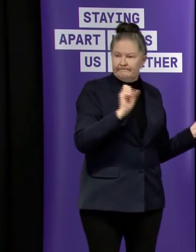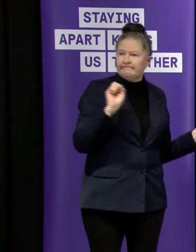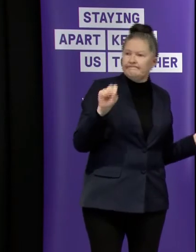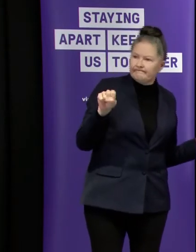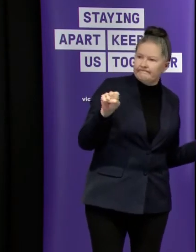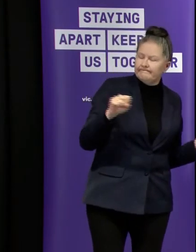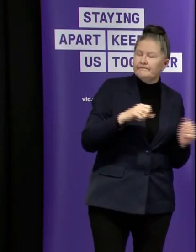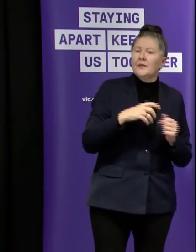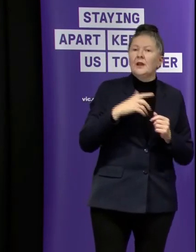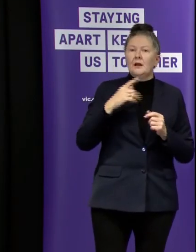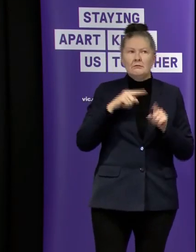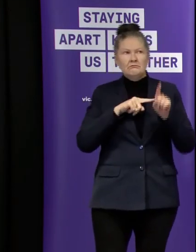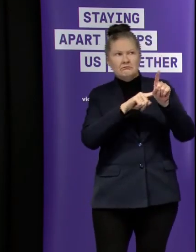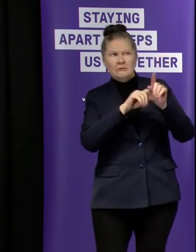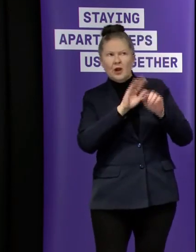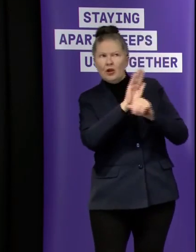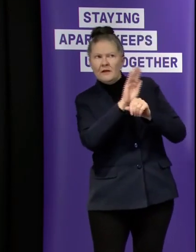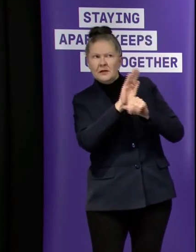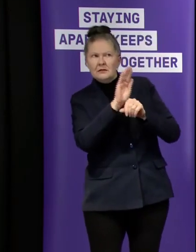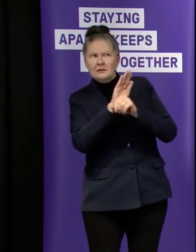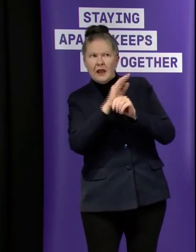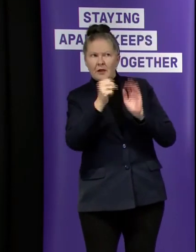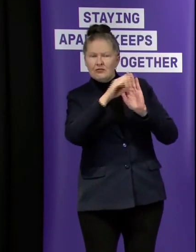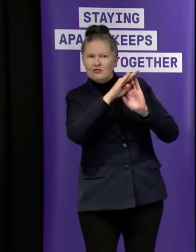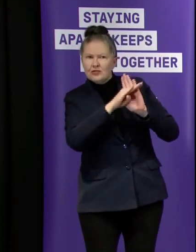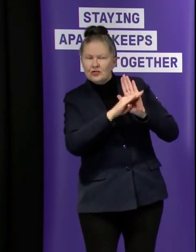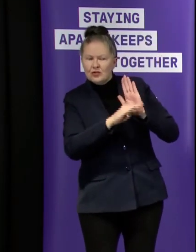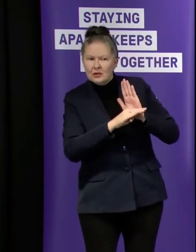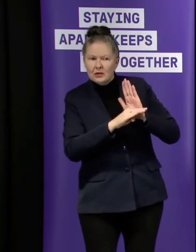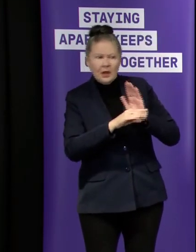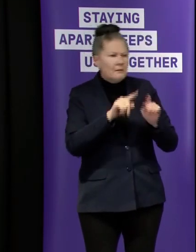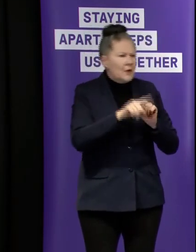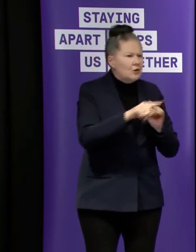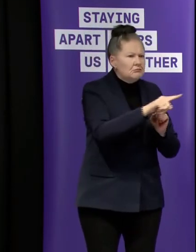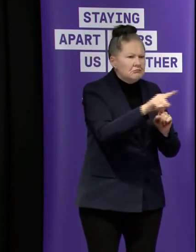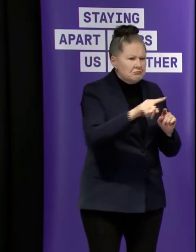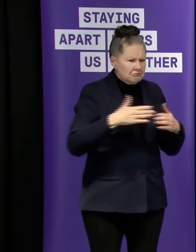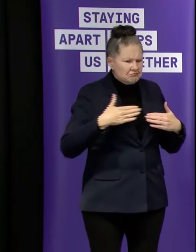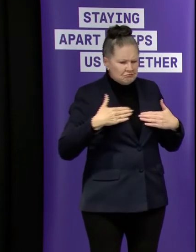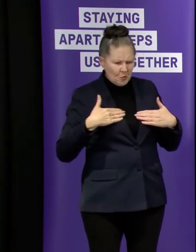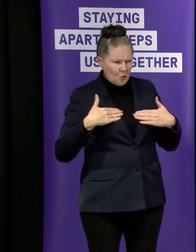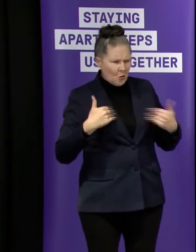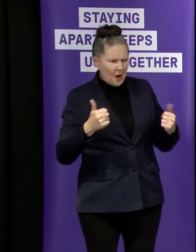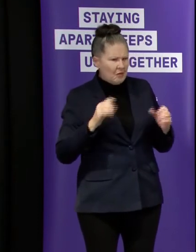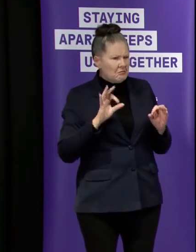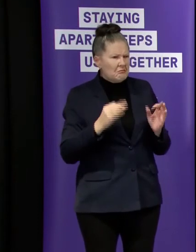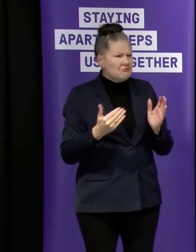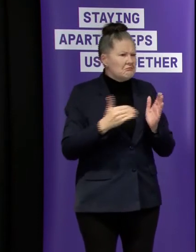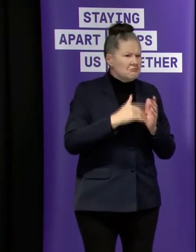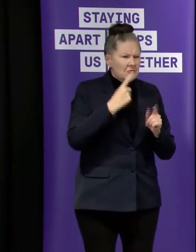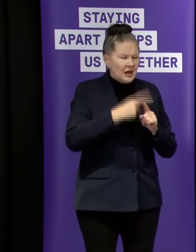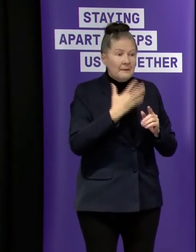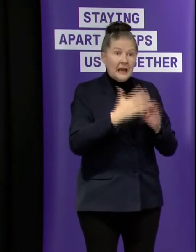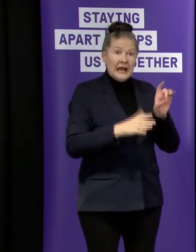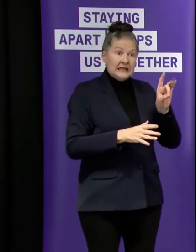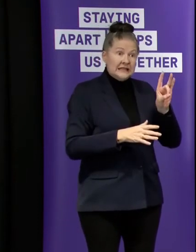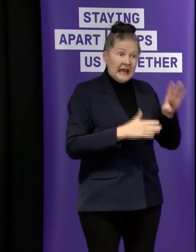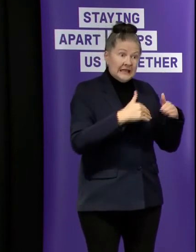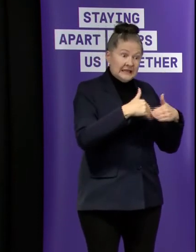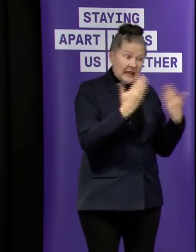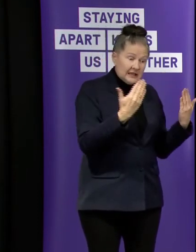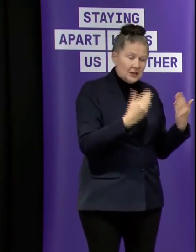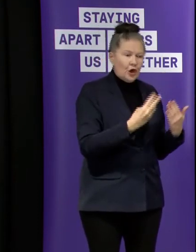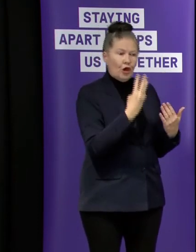international guidance um for most people um that don't have any complicating factors um it's 10 days and three days after the